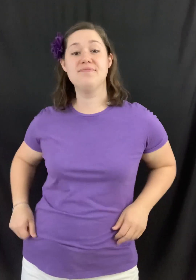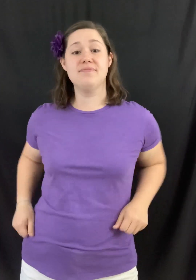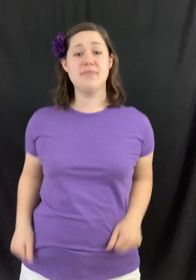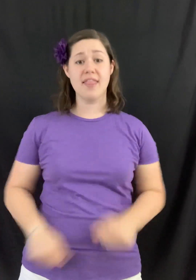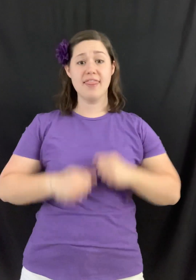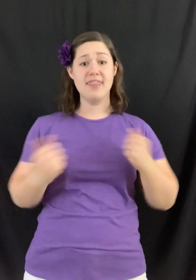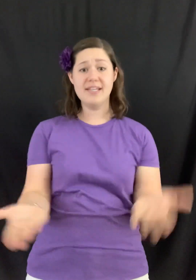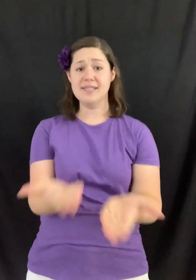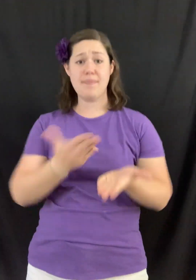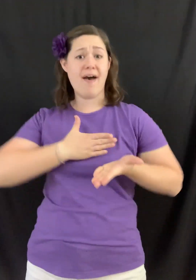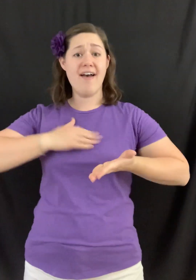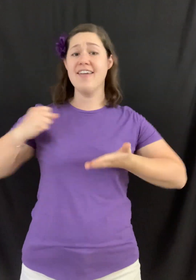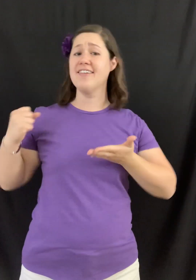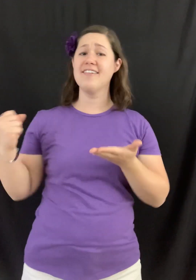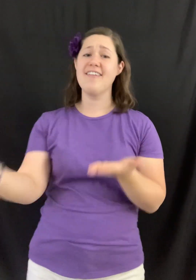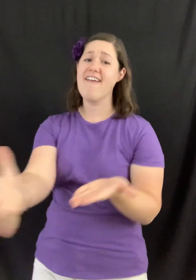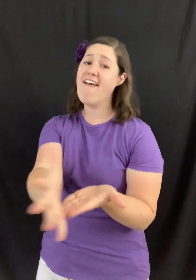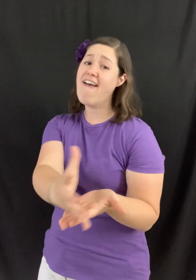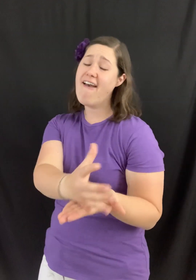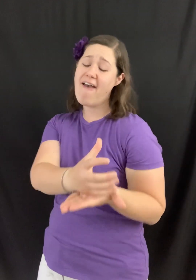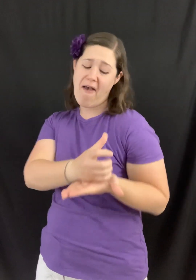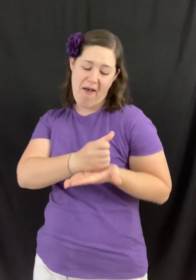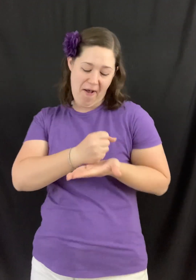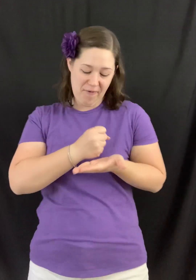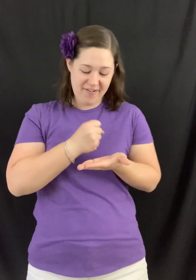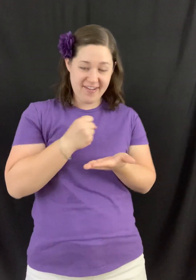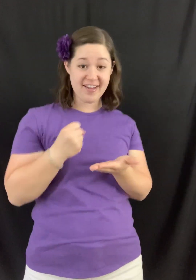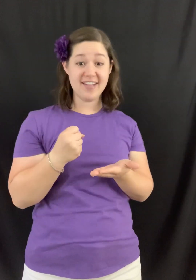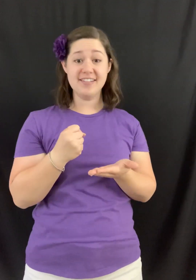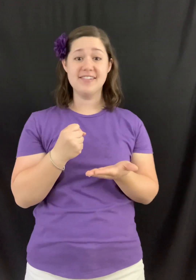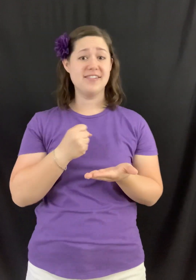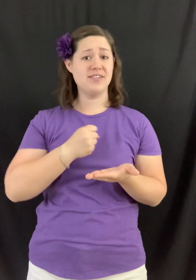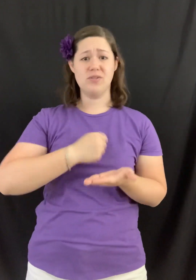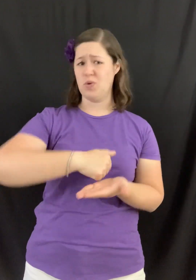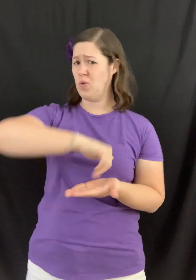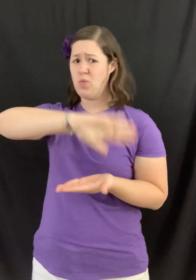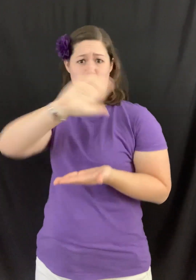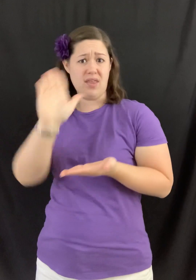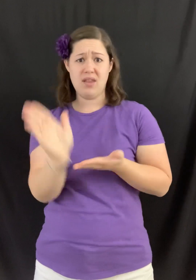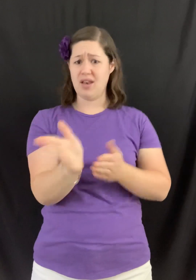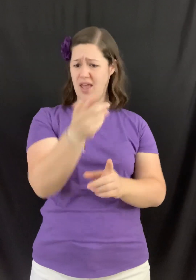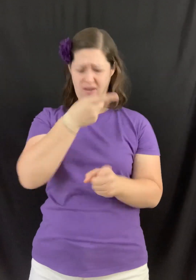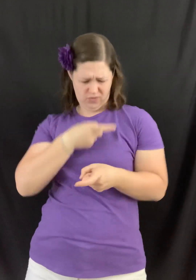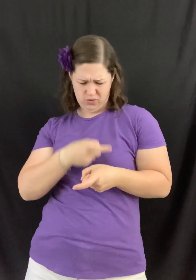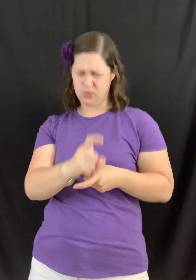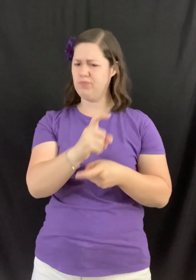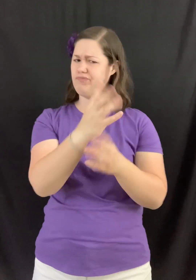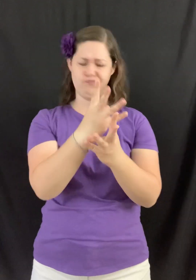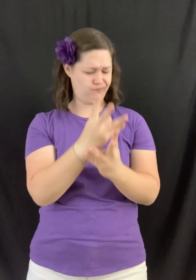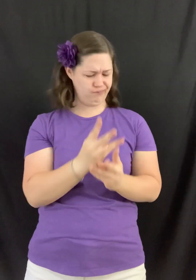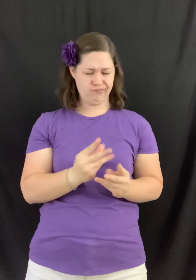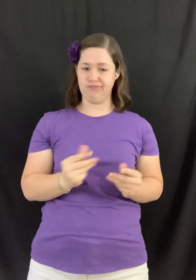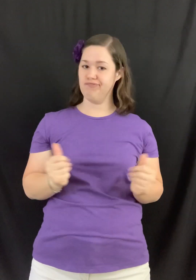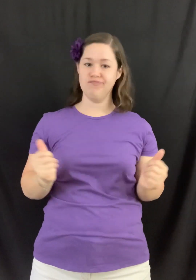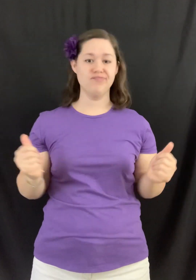This my inheritance will never spoil my faith